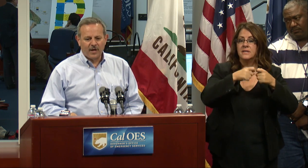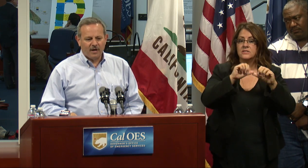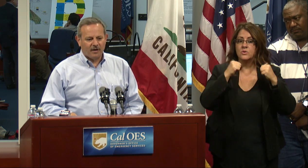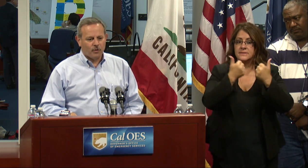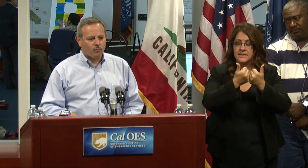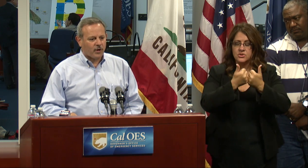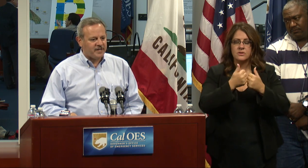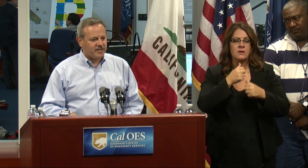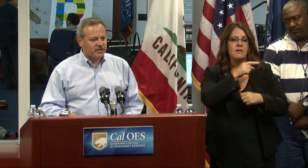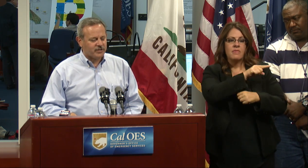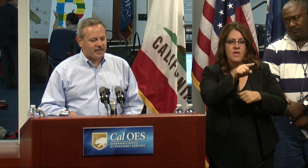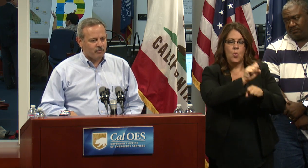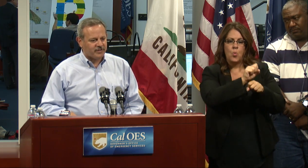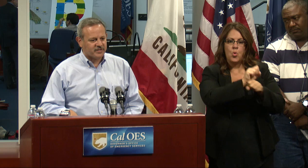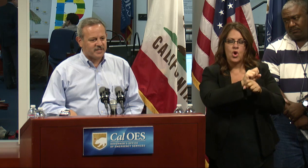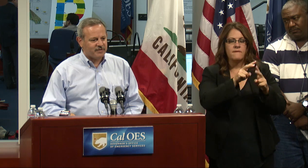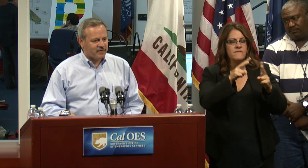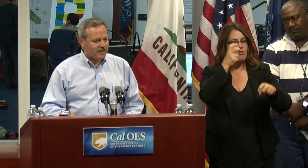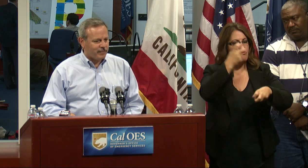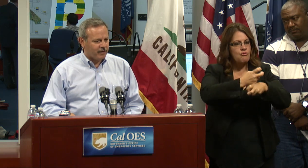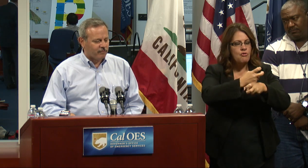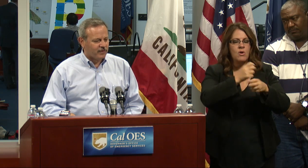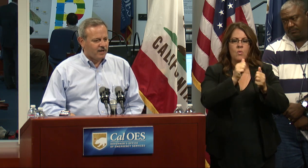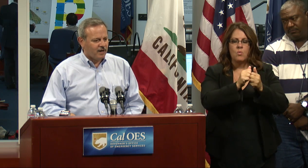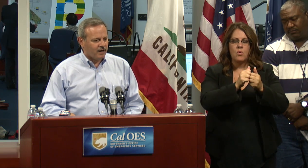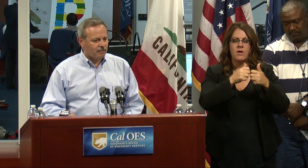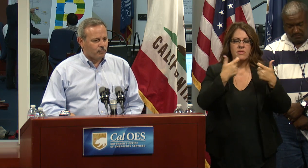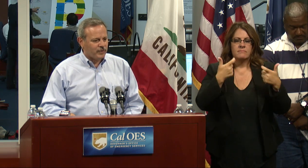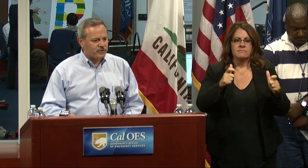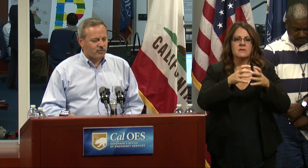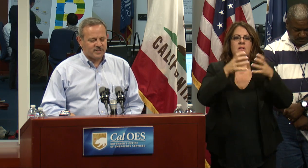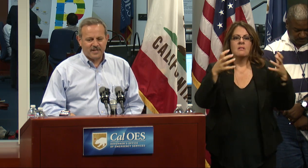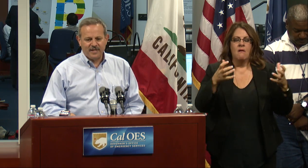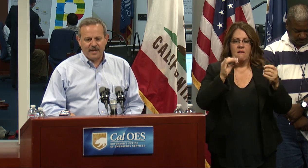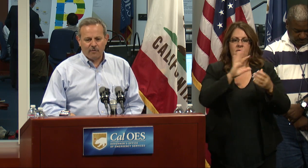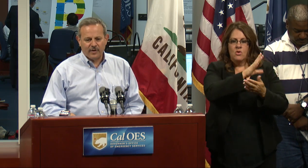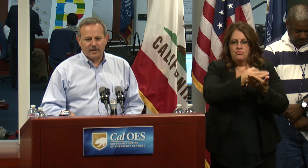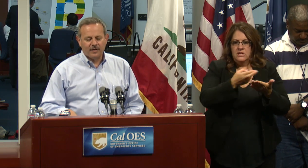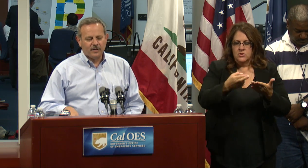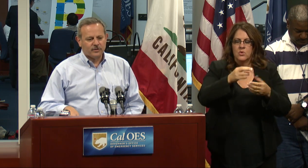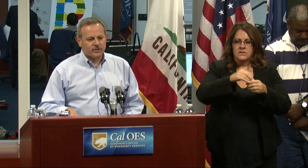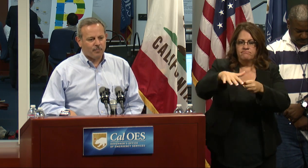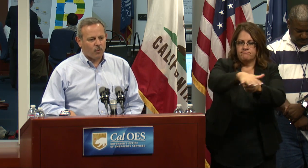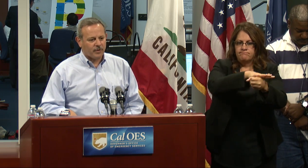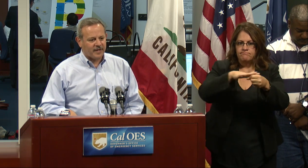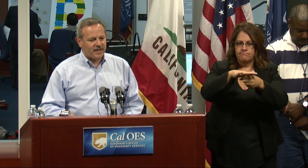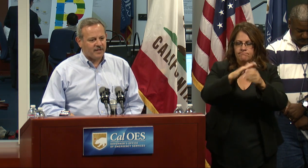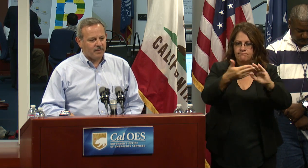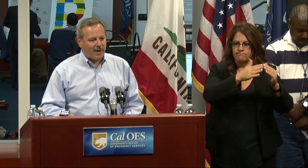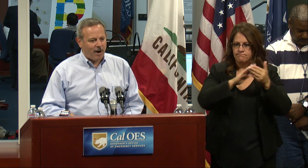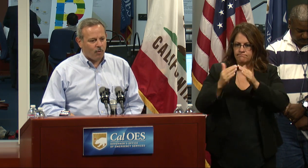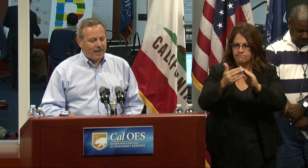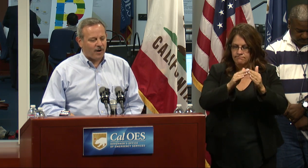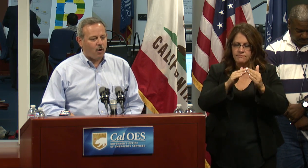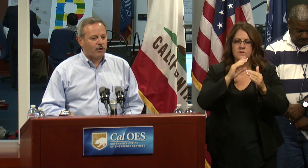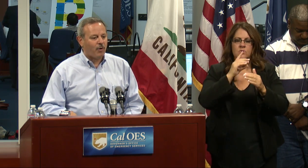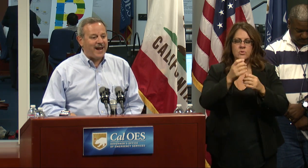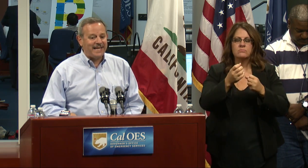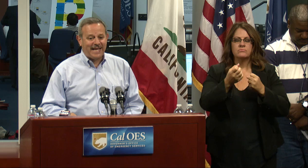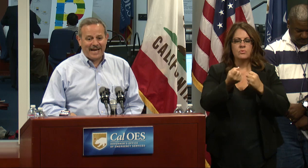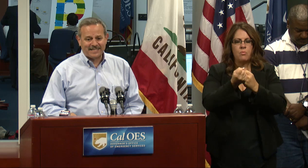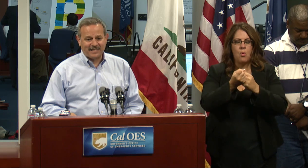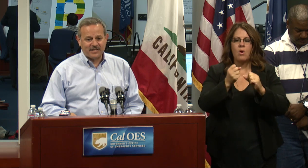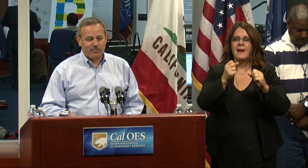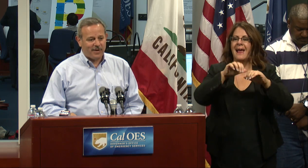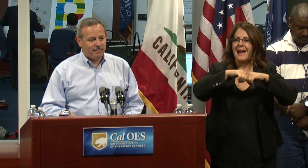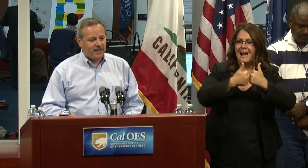they're working diligently with the significant amount of resources in the area to support getting the power back on or